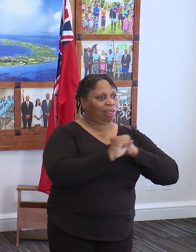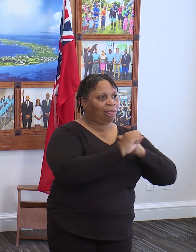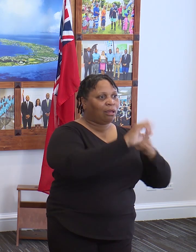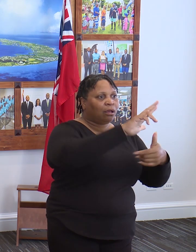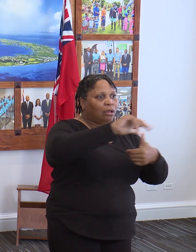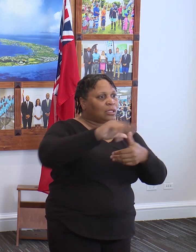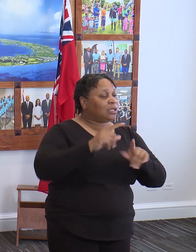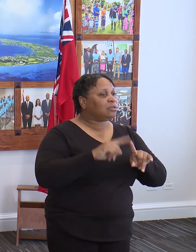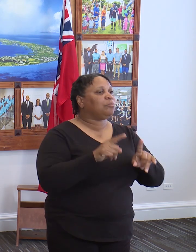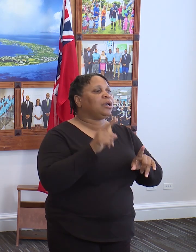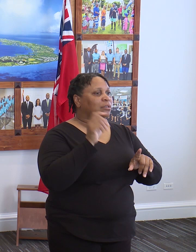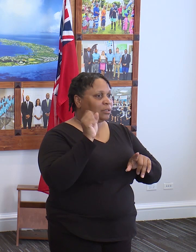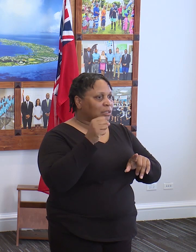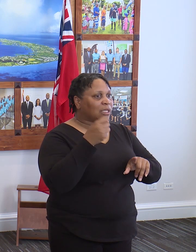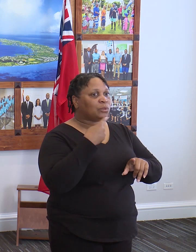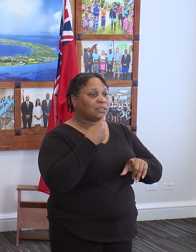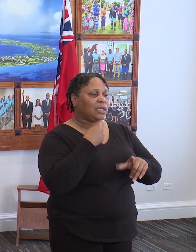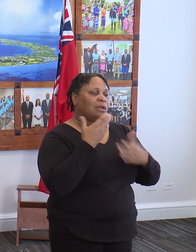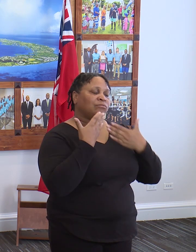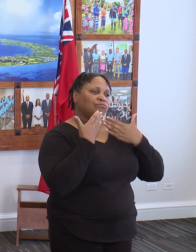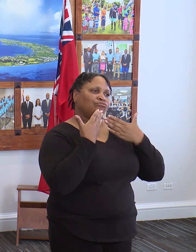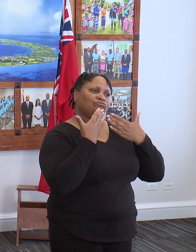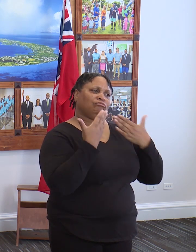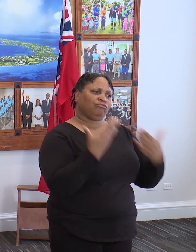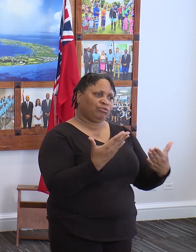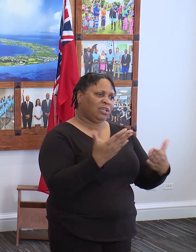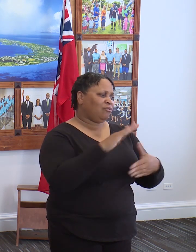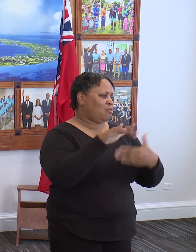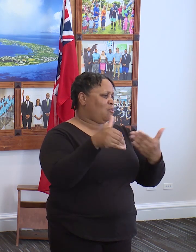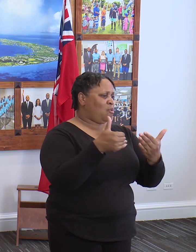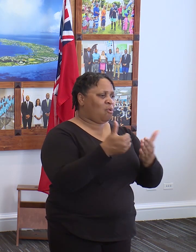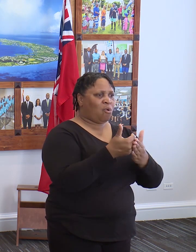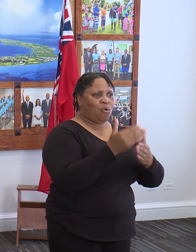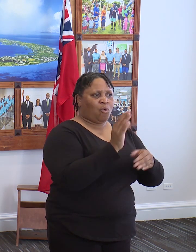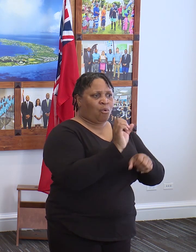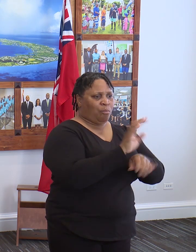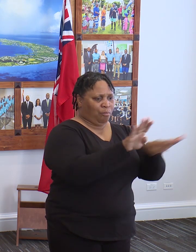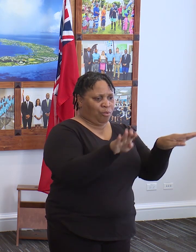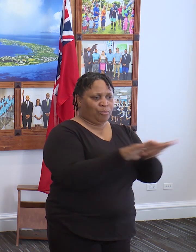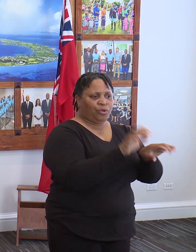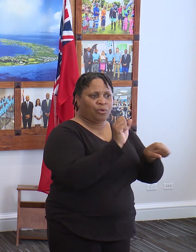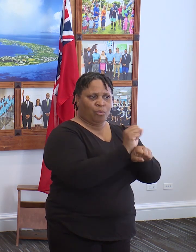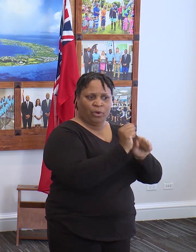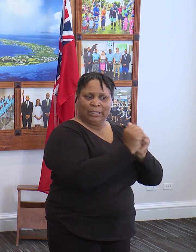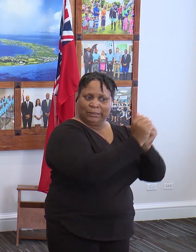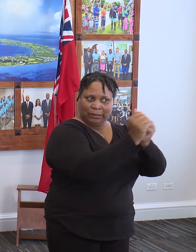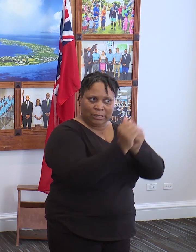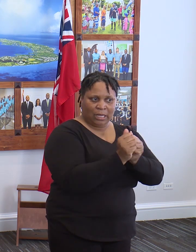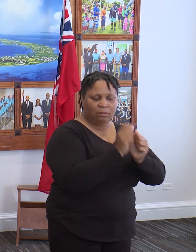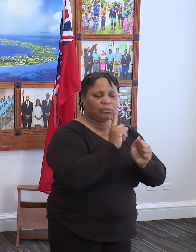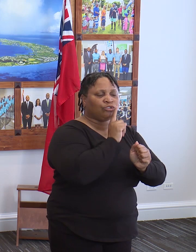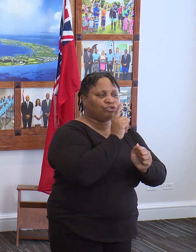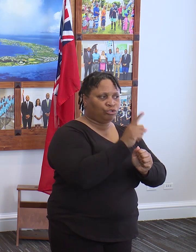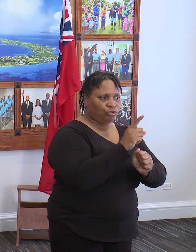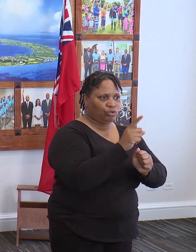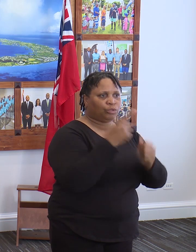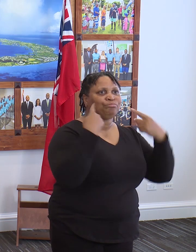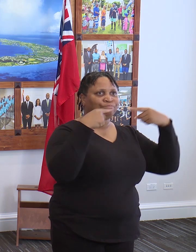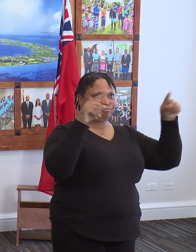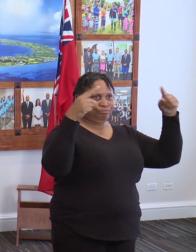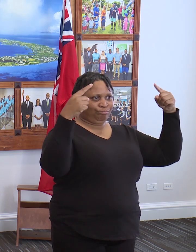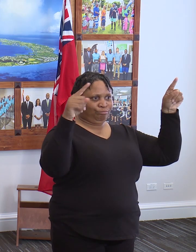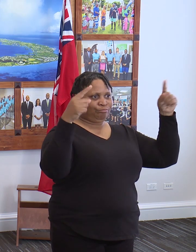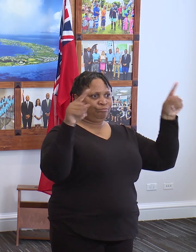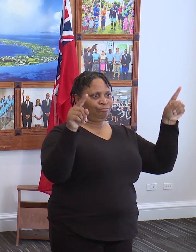etc. What I will say is that I am grateful that all parts of Bermuda are working together to ensure that we can make it through this